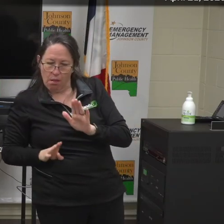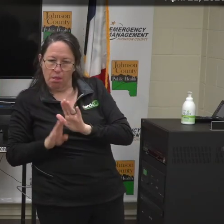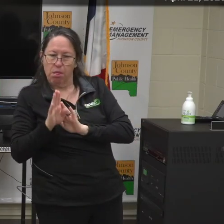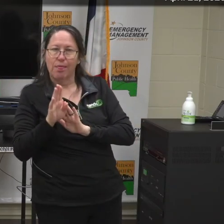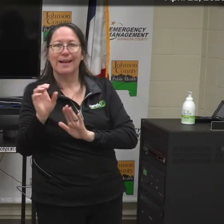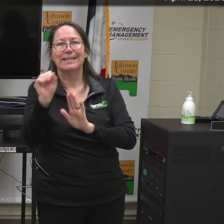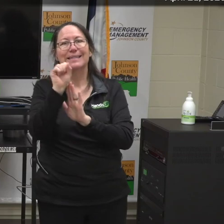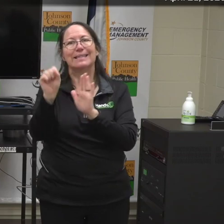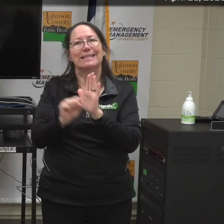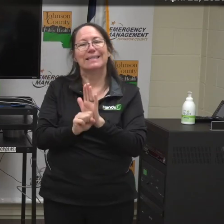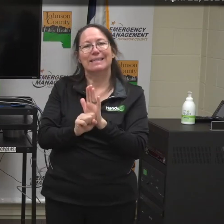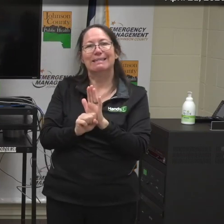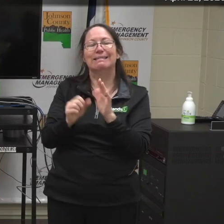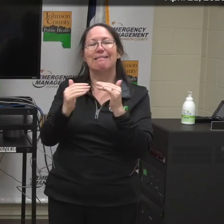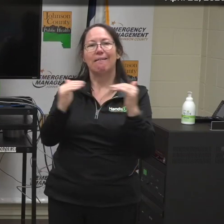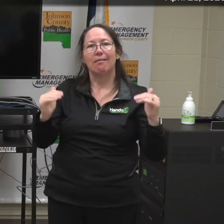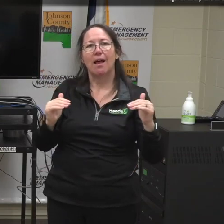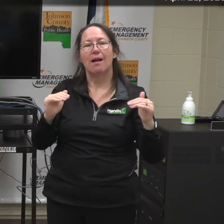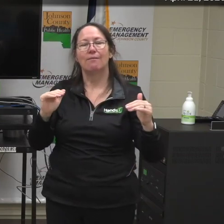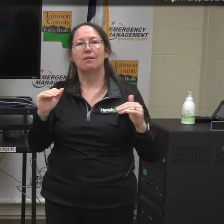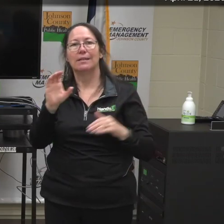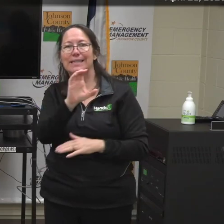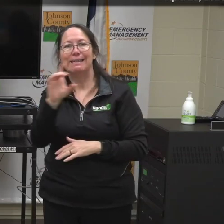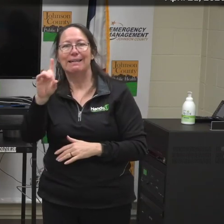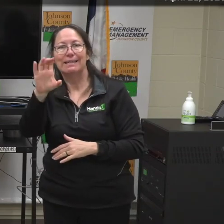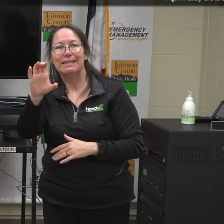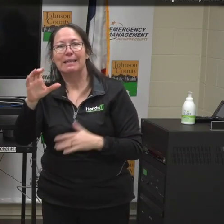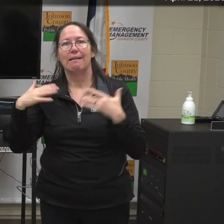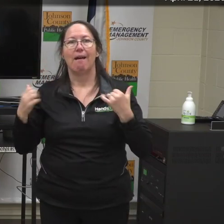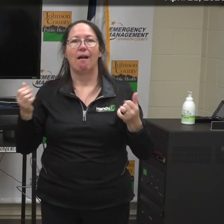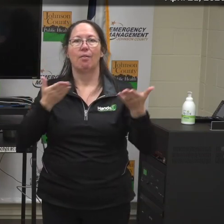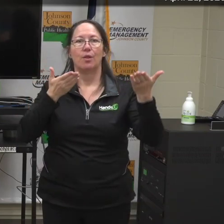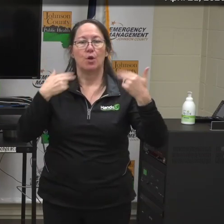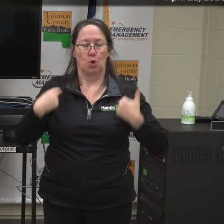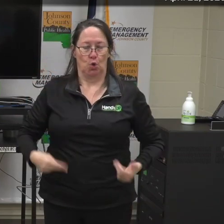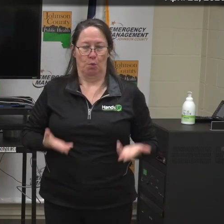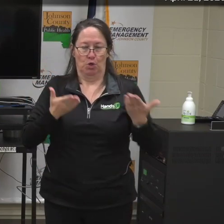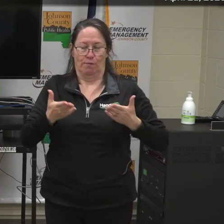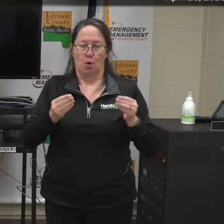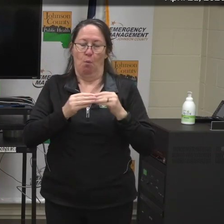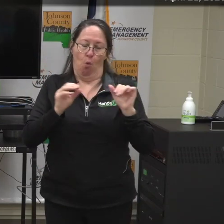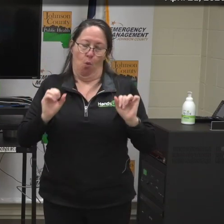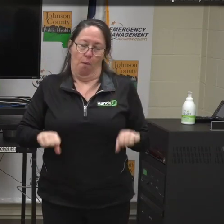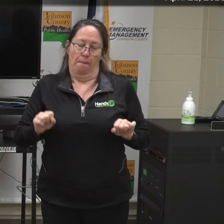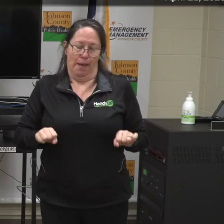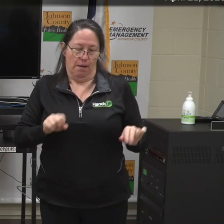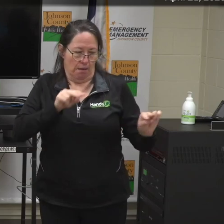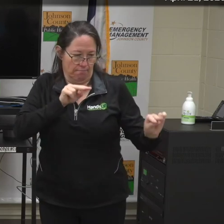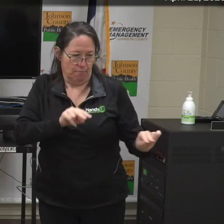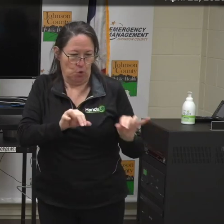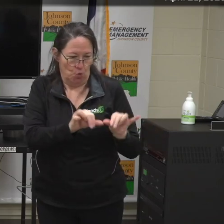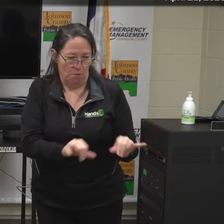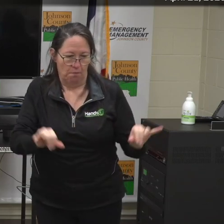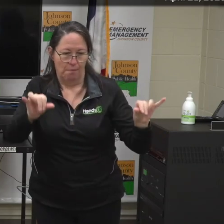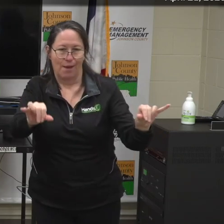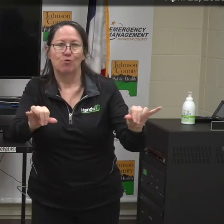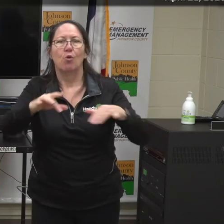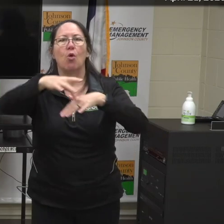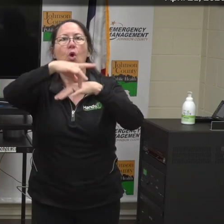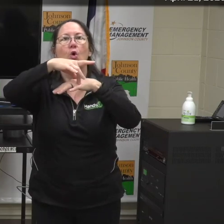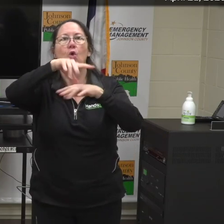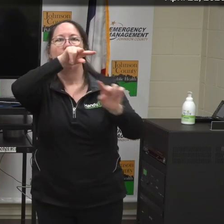Department of Public Health, CDC, and Health and Human Services to do that. They have much more capability and a much greater global